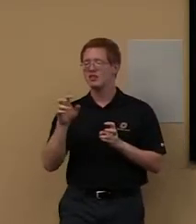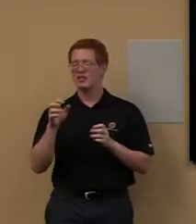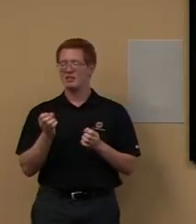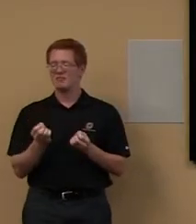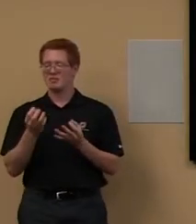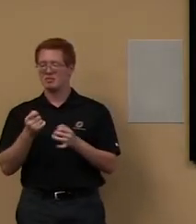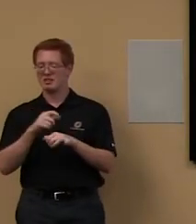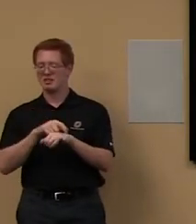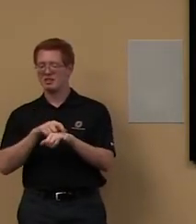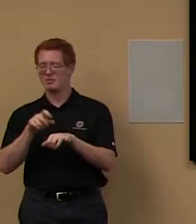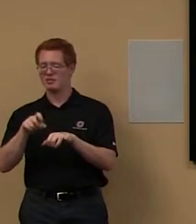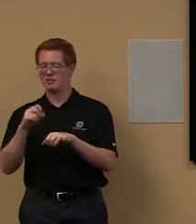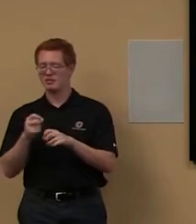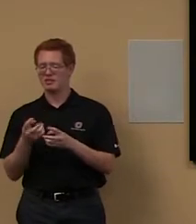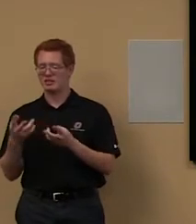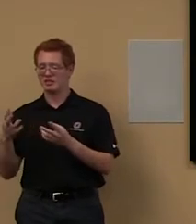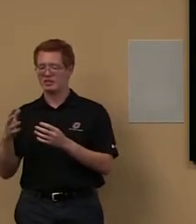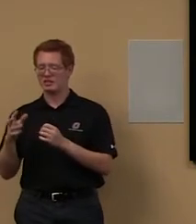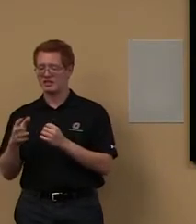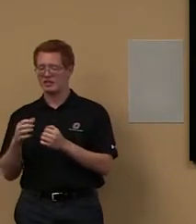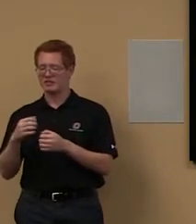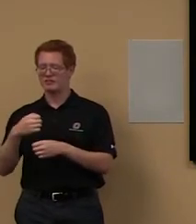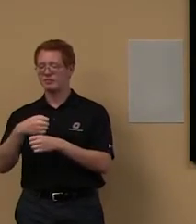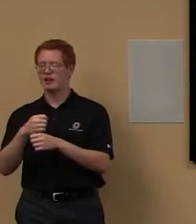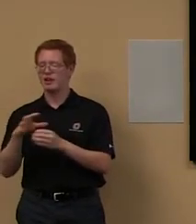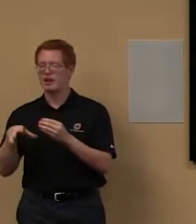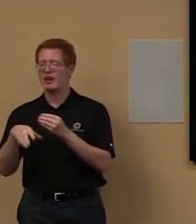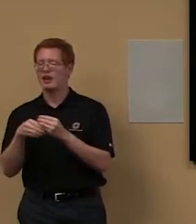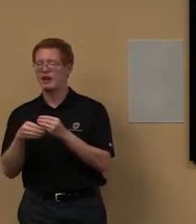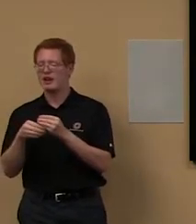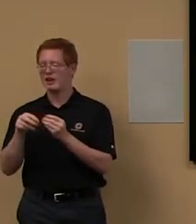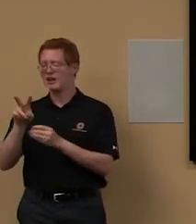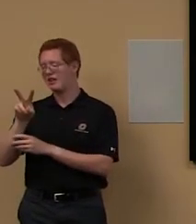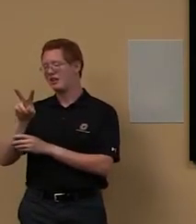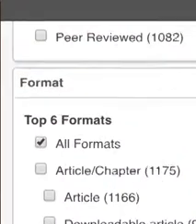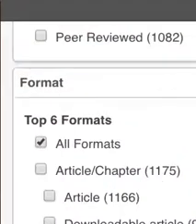So, um, kind of keep aware, um, of that.